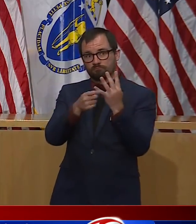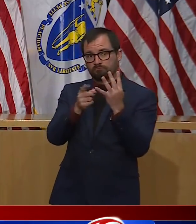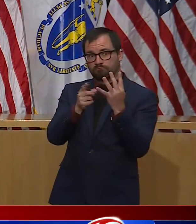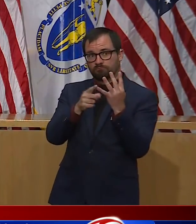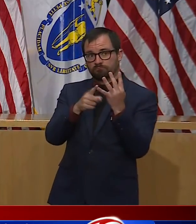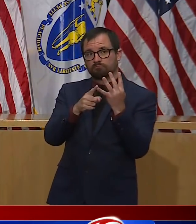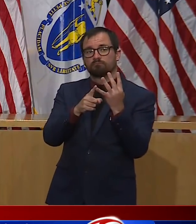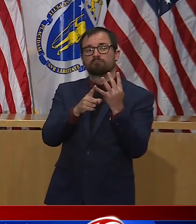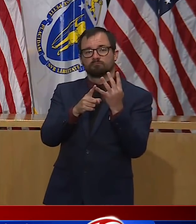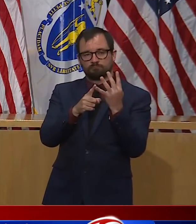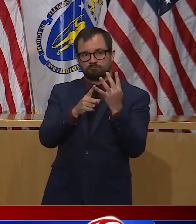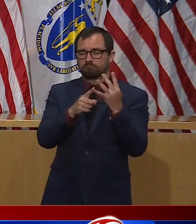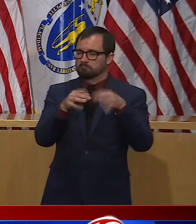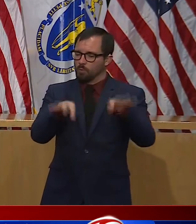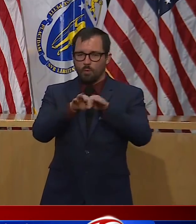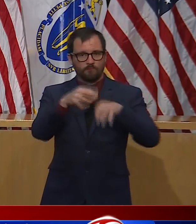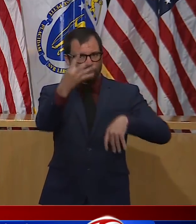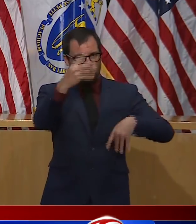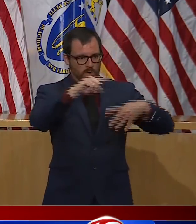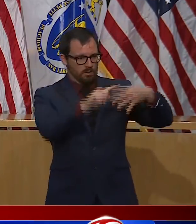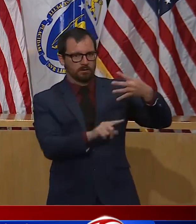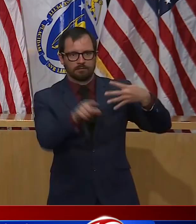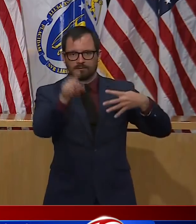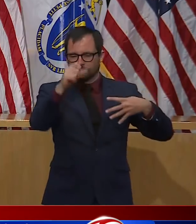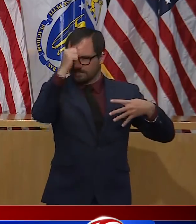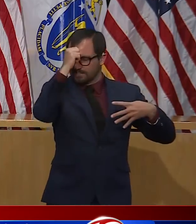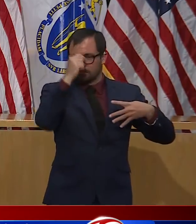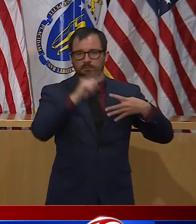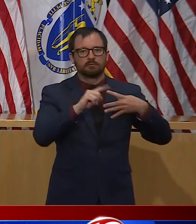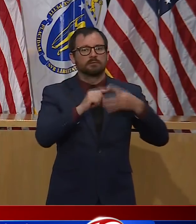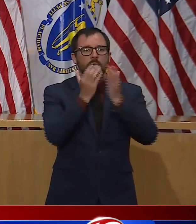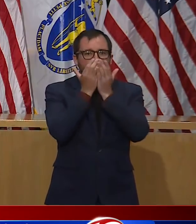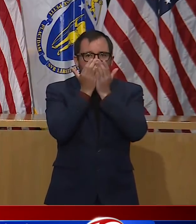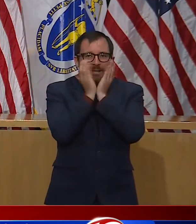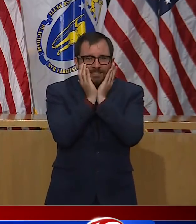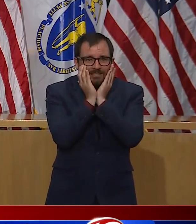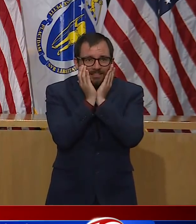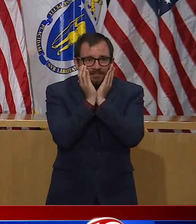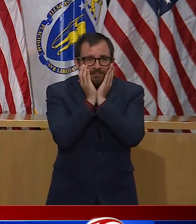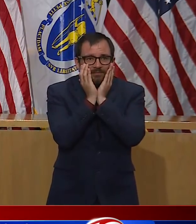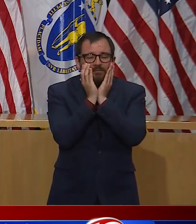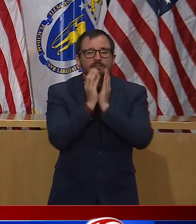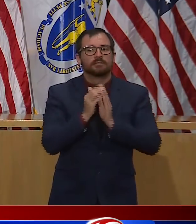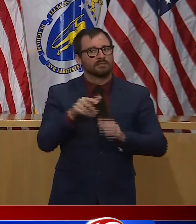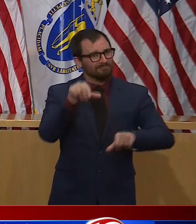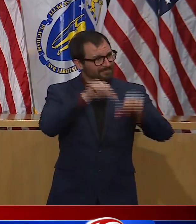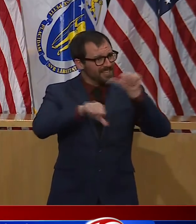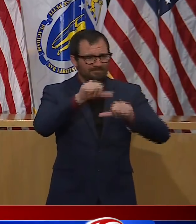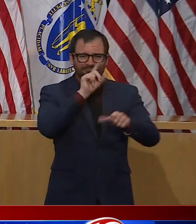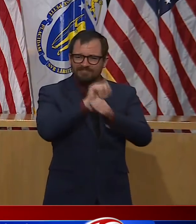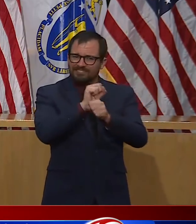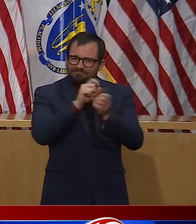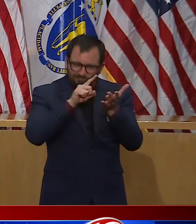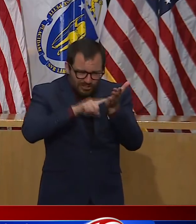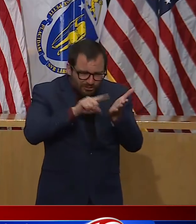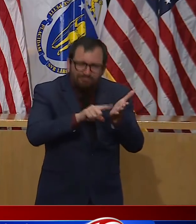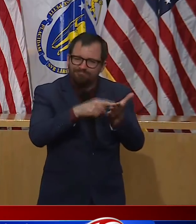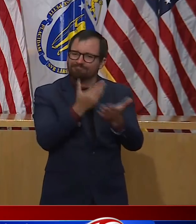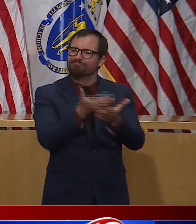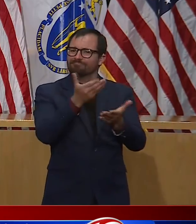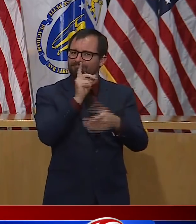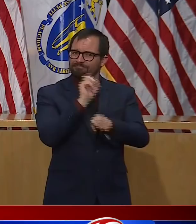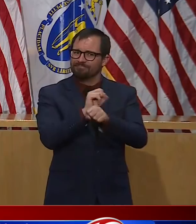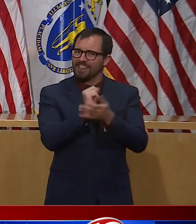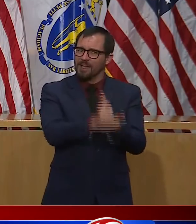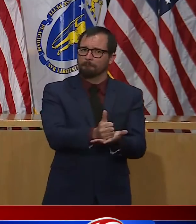spread of this disease incredibly effectively. Wash your hands and wash surfaces often. This one